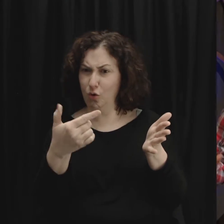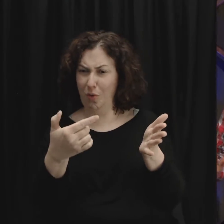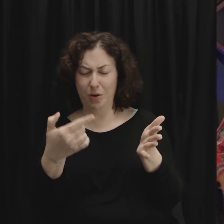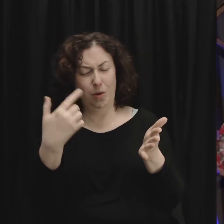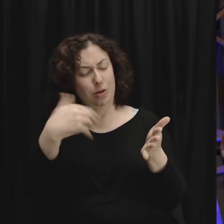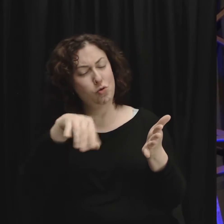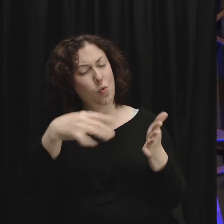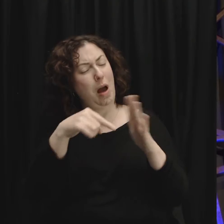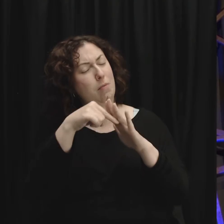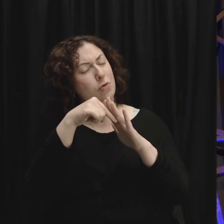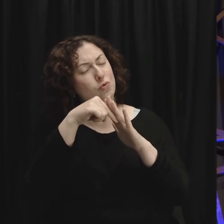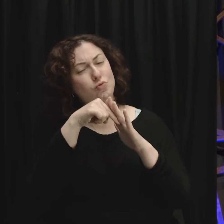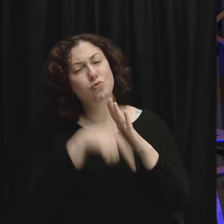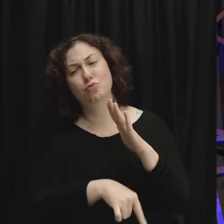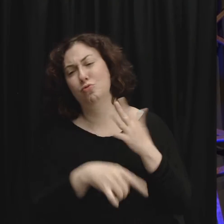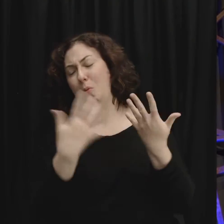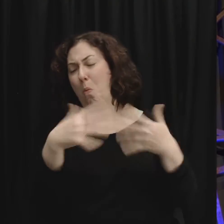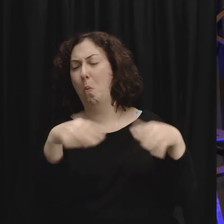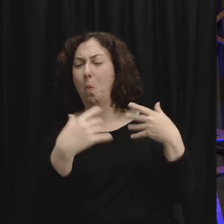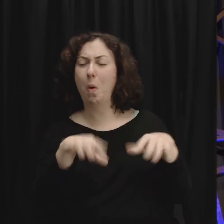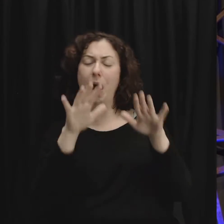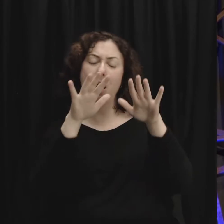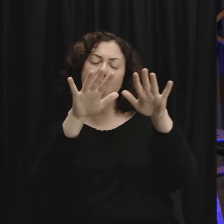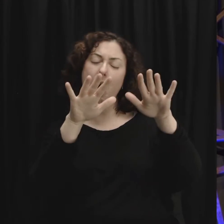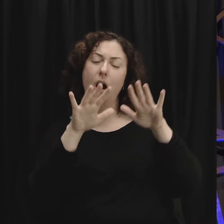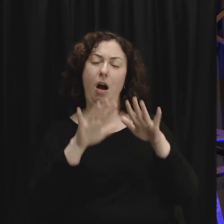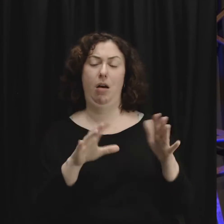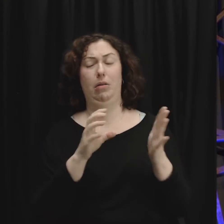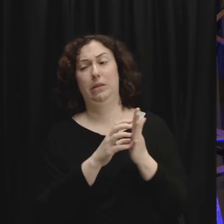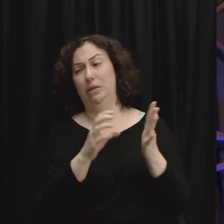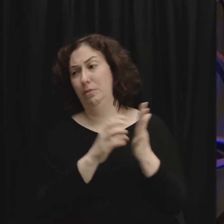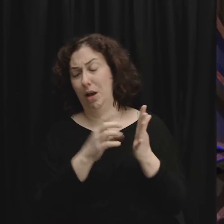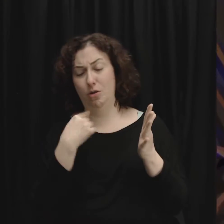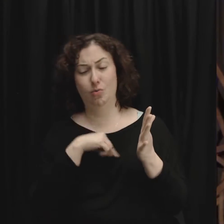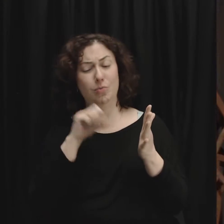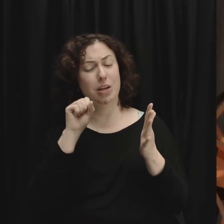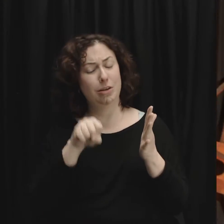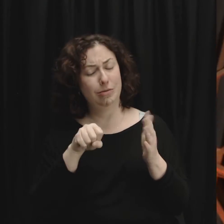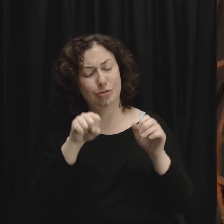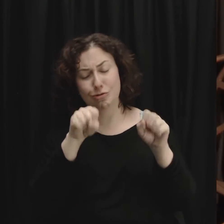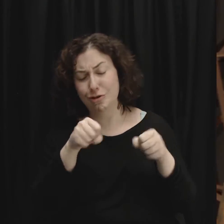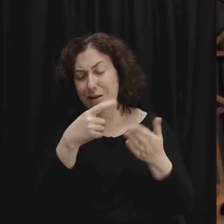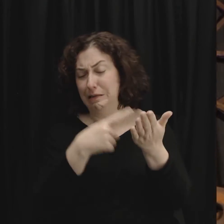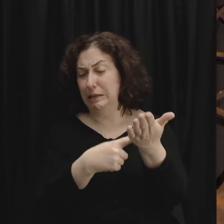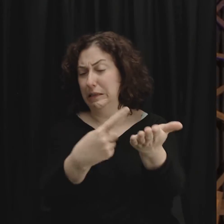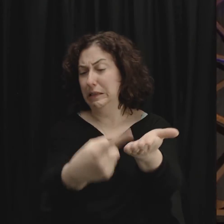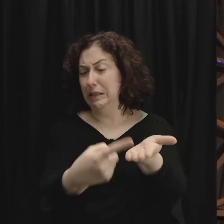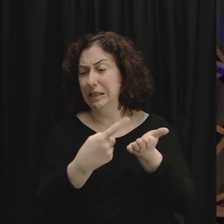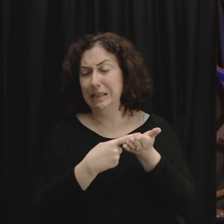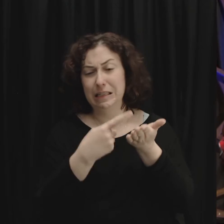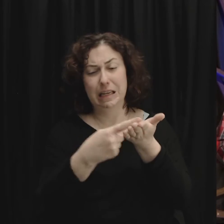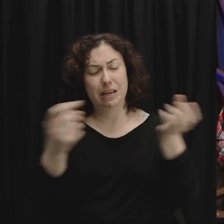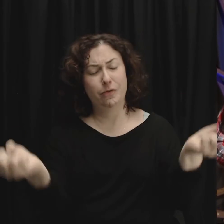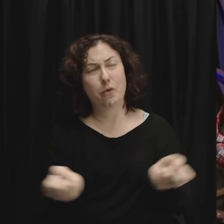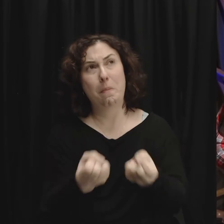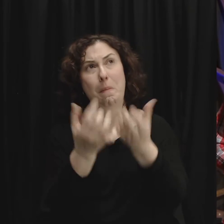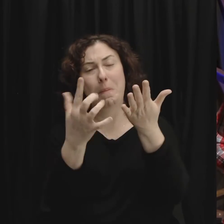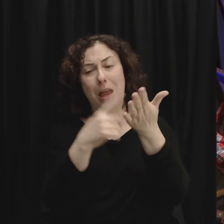this text is so much that we could spend more than just one week dissecting what the Apostle Paul is saying